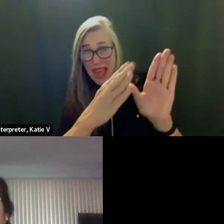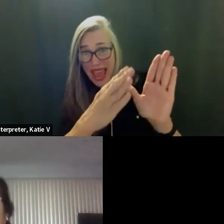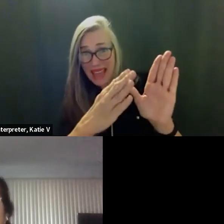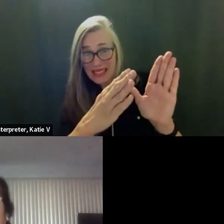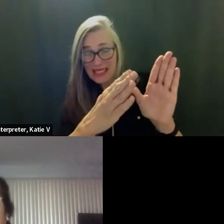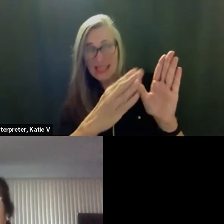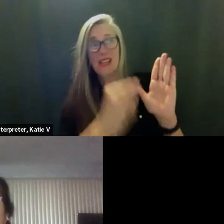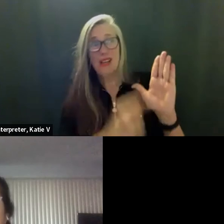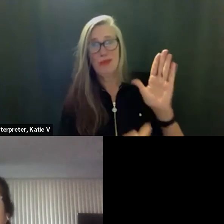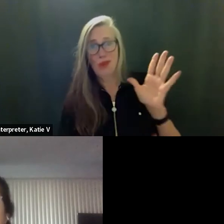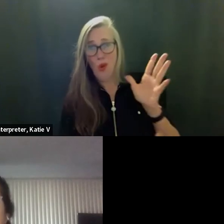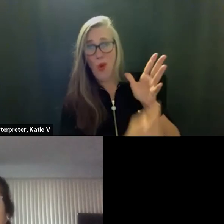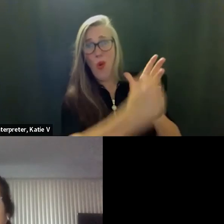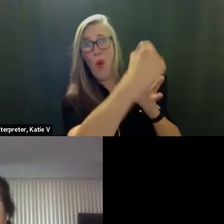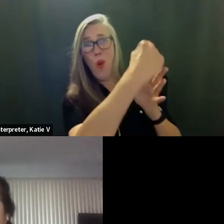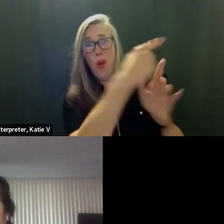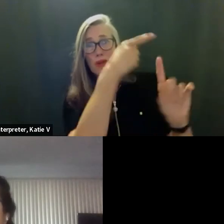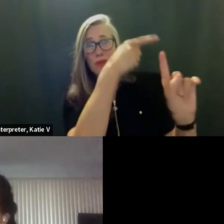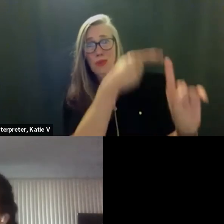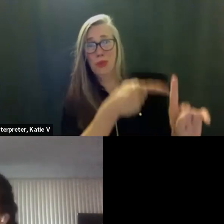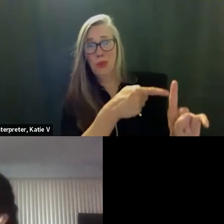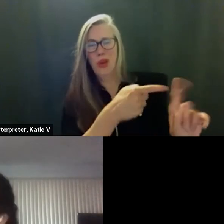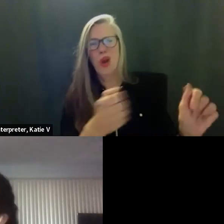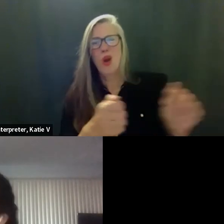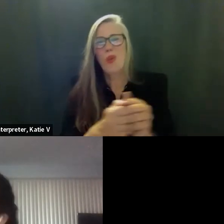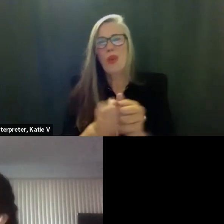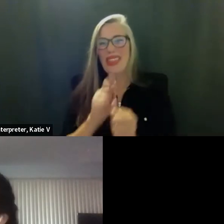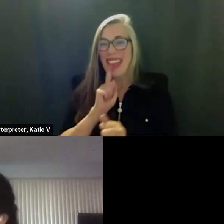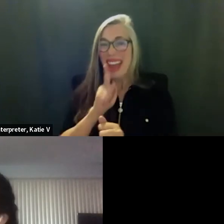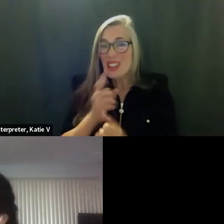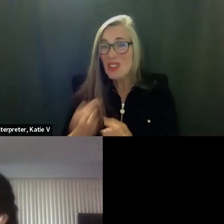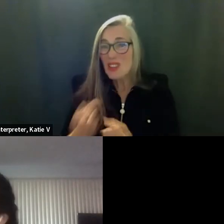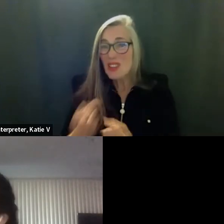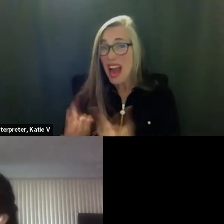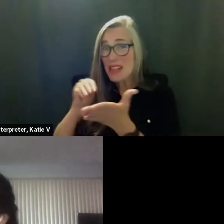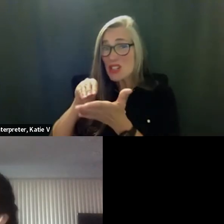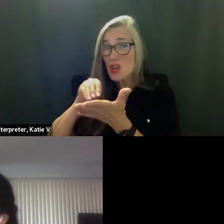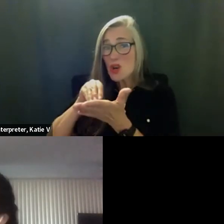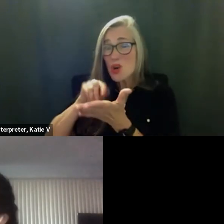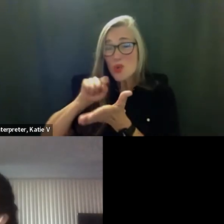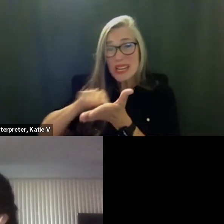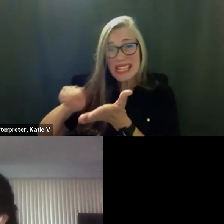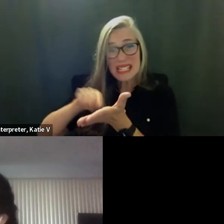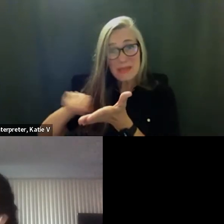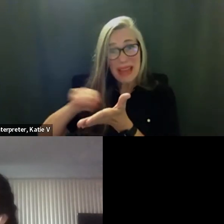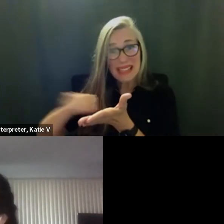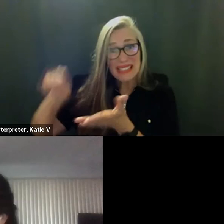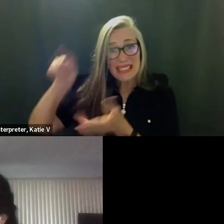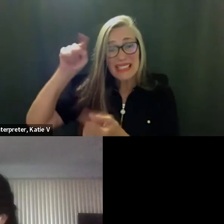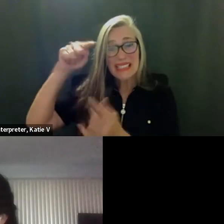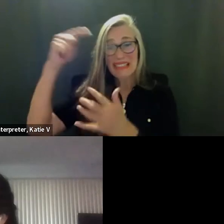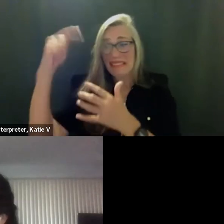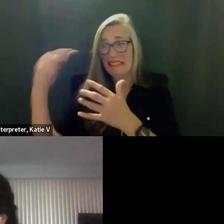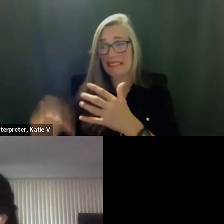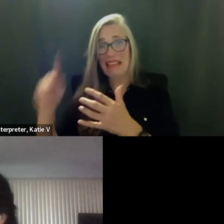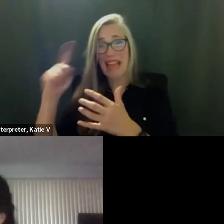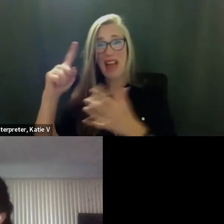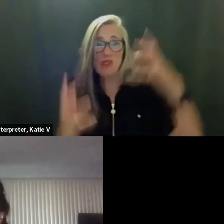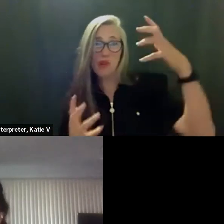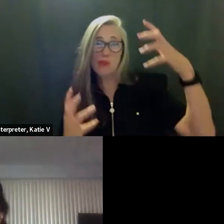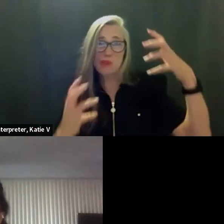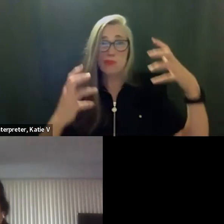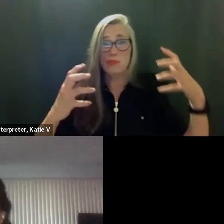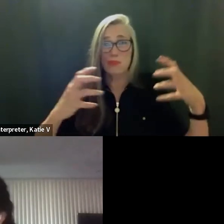action tables i know that we also had to add language to um the section that addresses